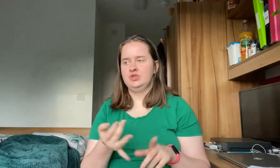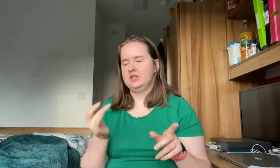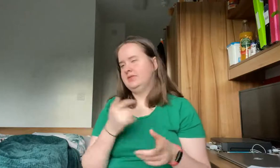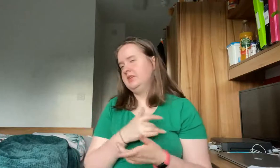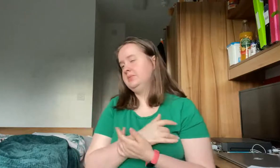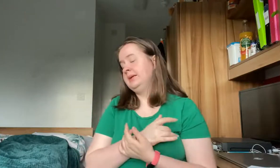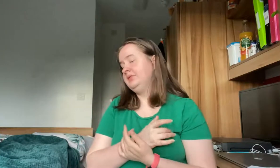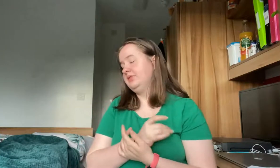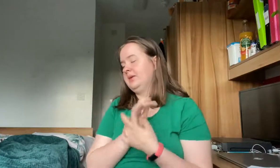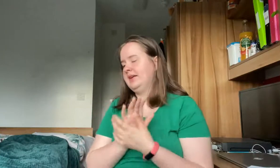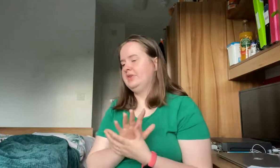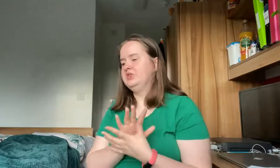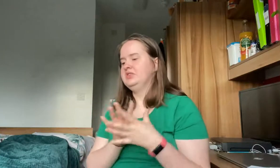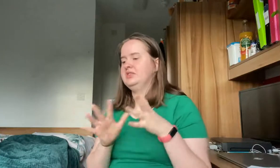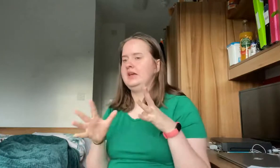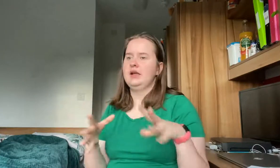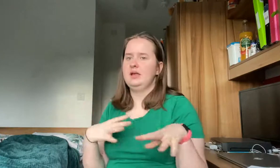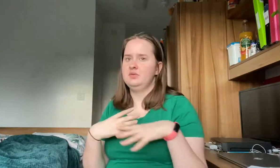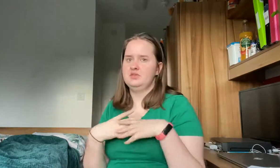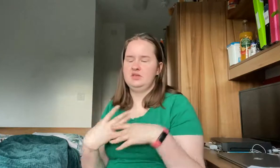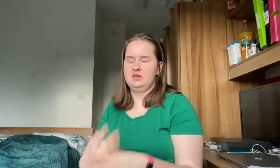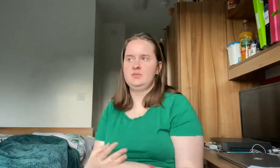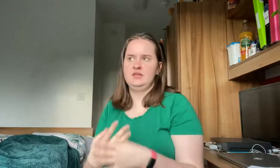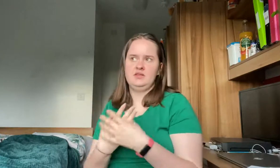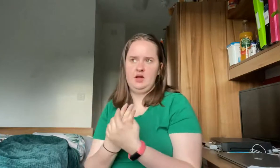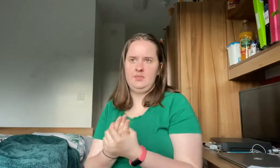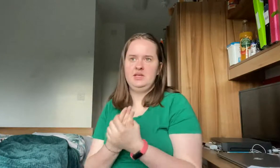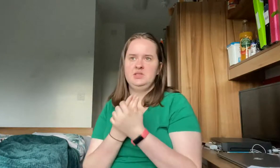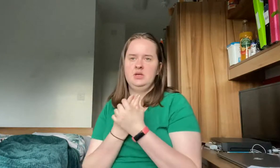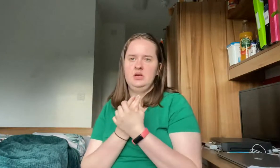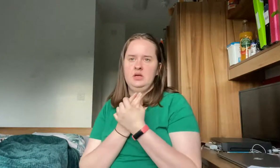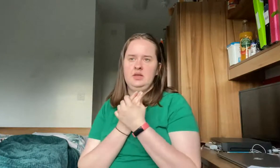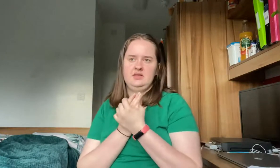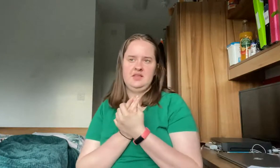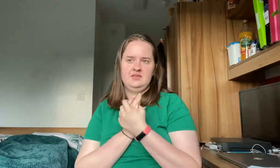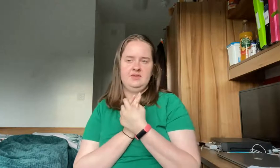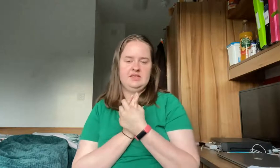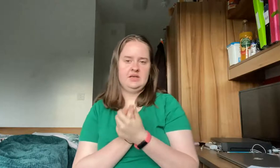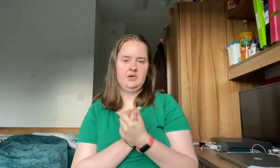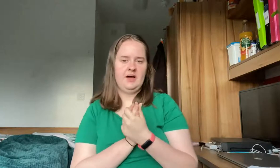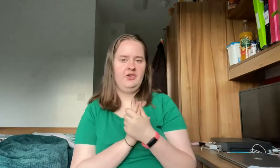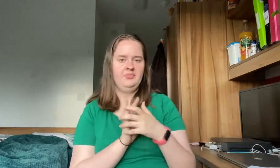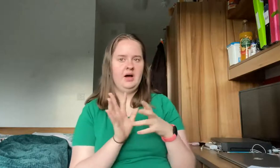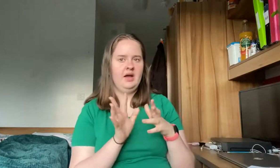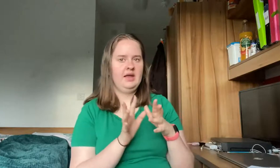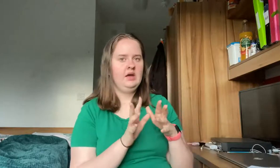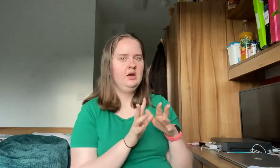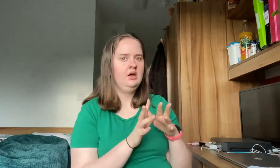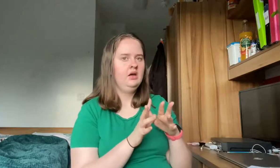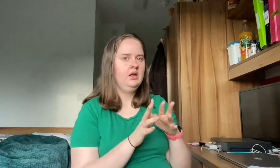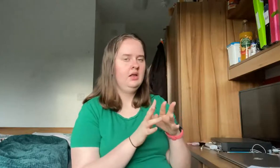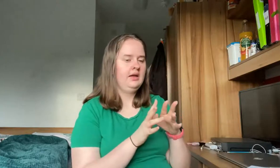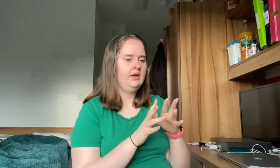transferred to me from my Nana so technically it wasn't an expense I made in the sense of it didn't come out of my like